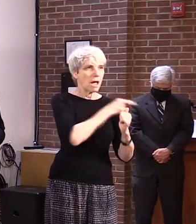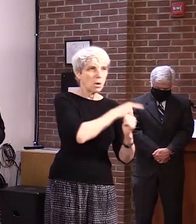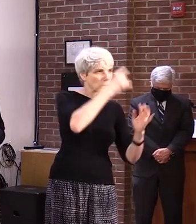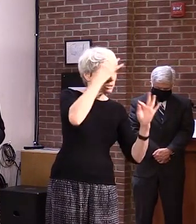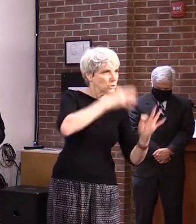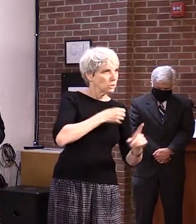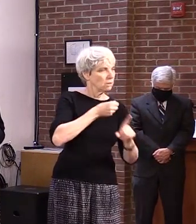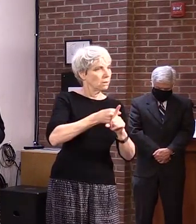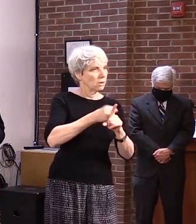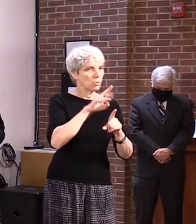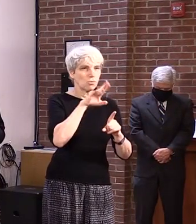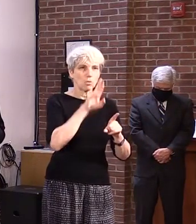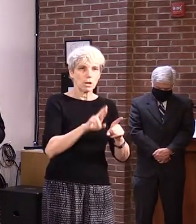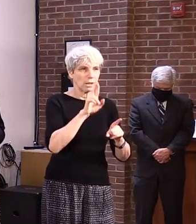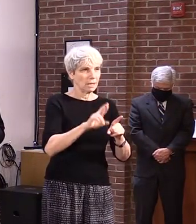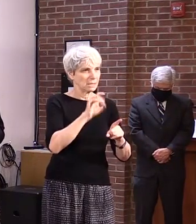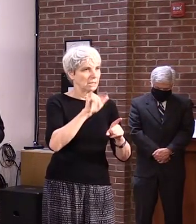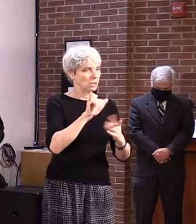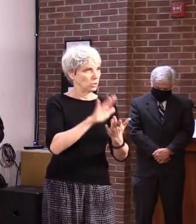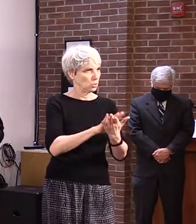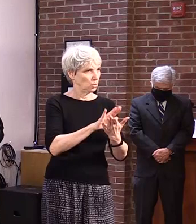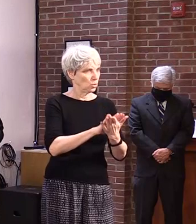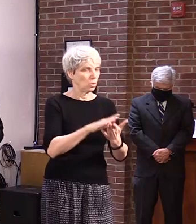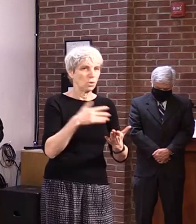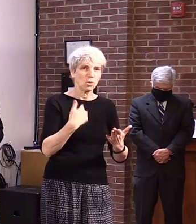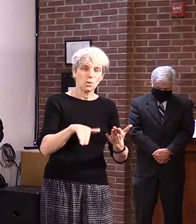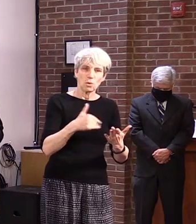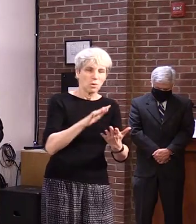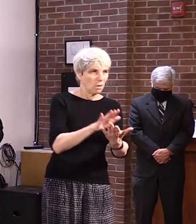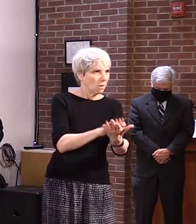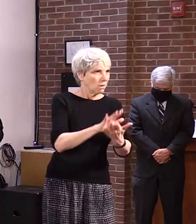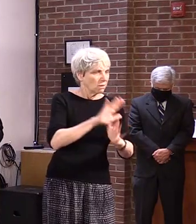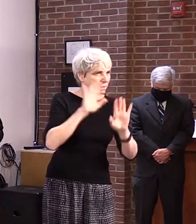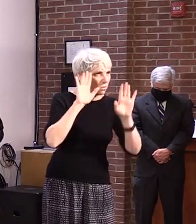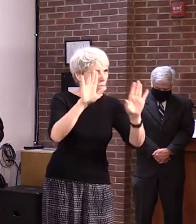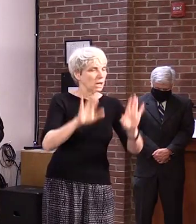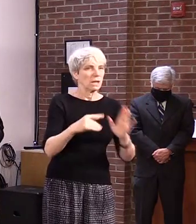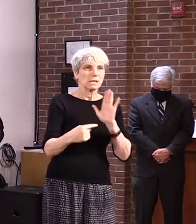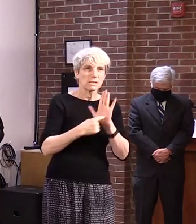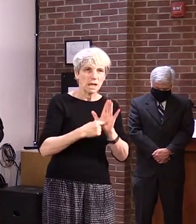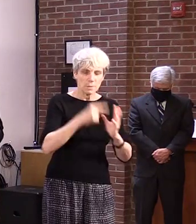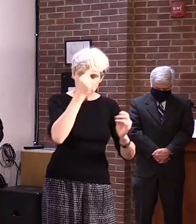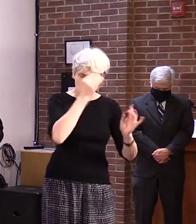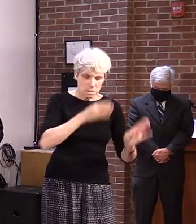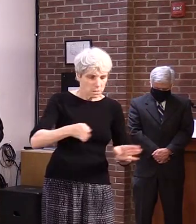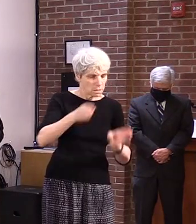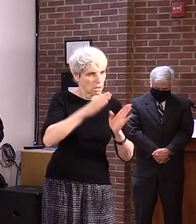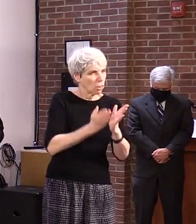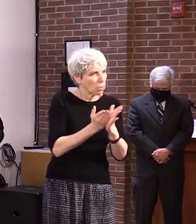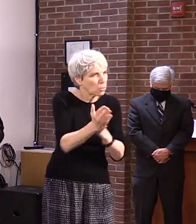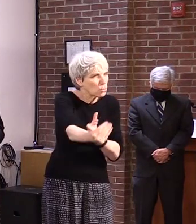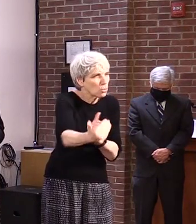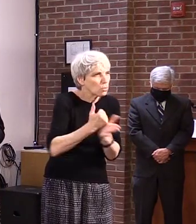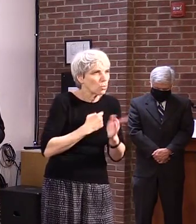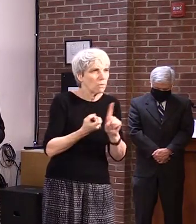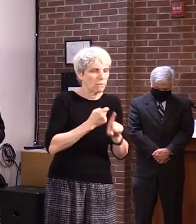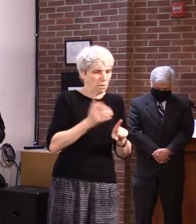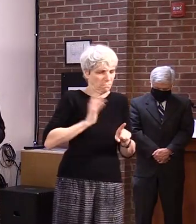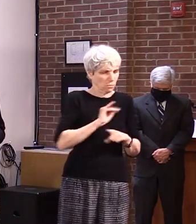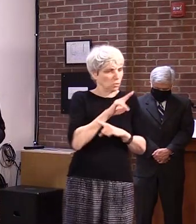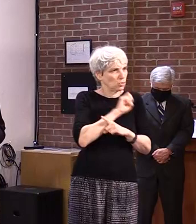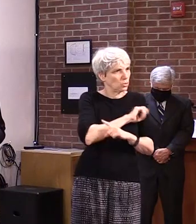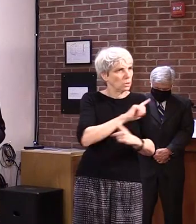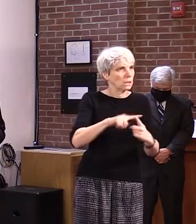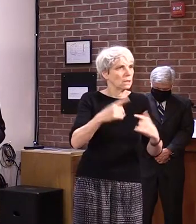Rutland City's clear and proactive communication efforts are a good example of how local school districts are supporting their communities during this emergency.